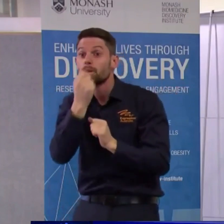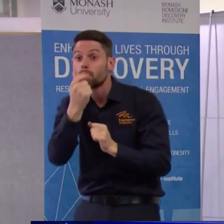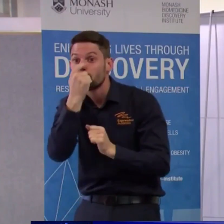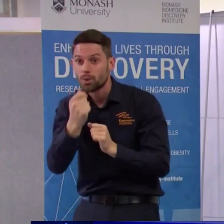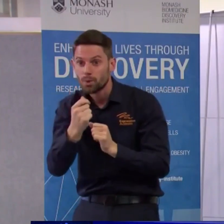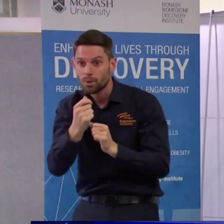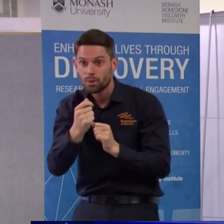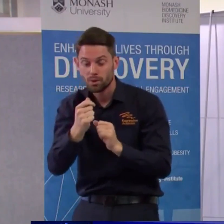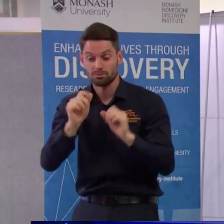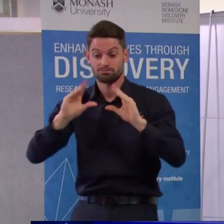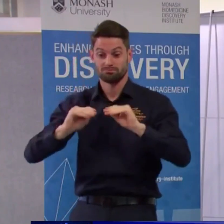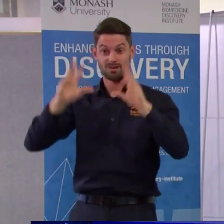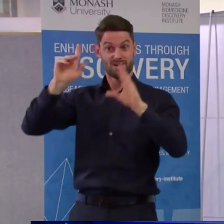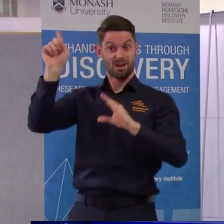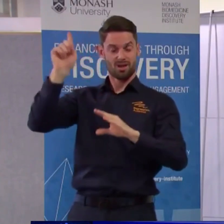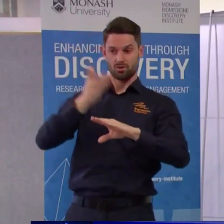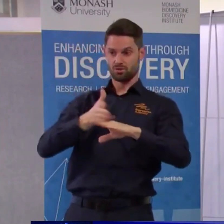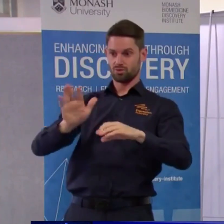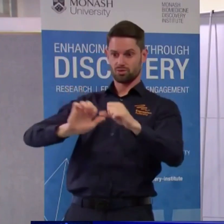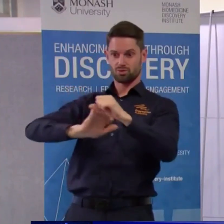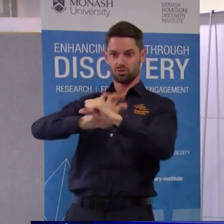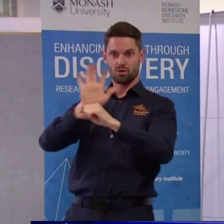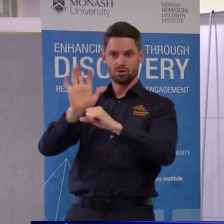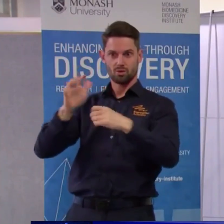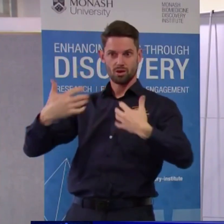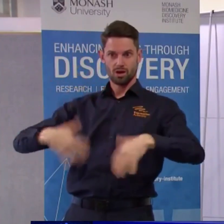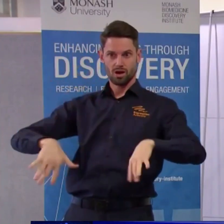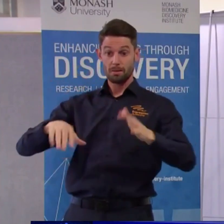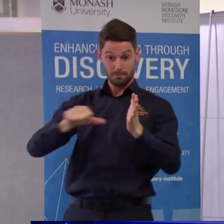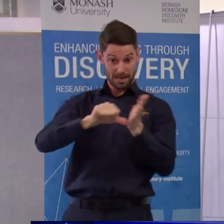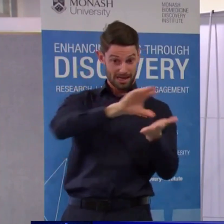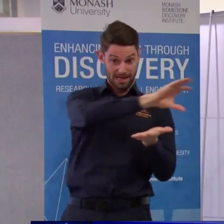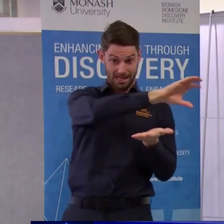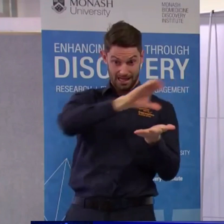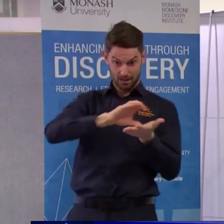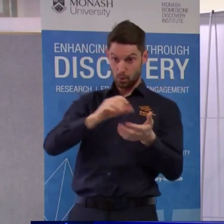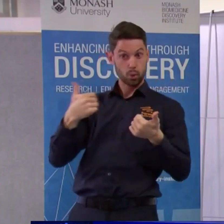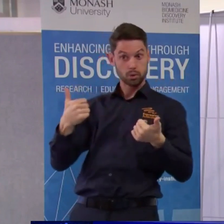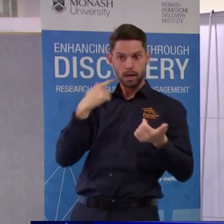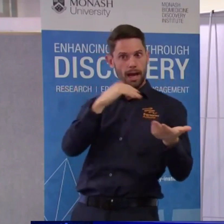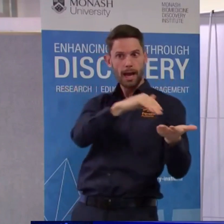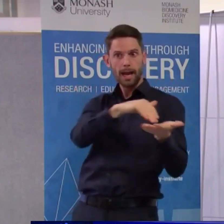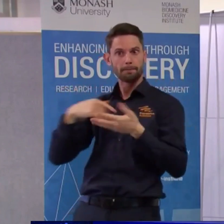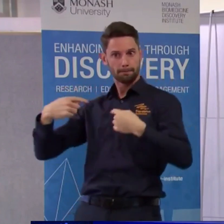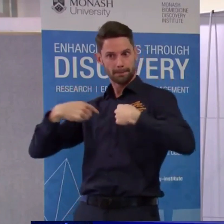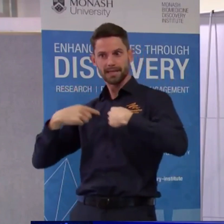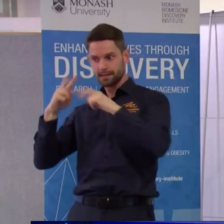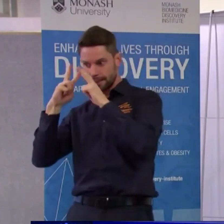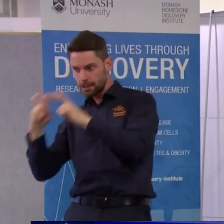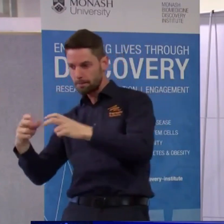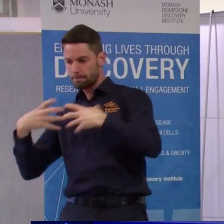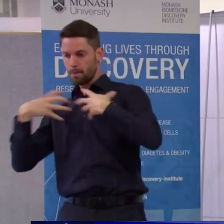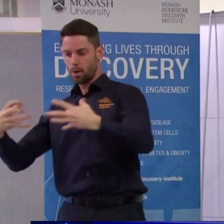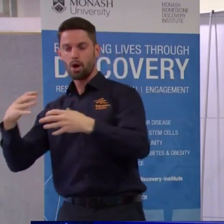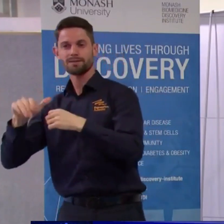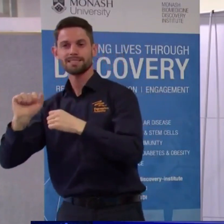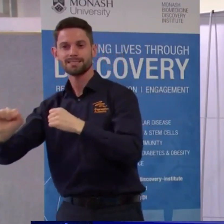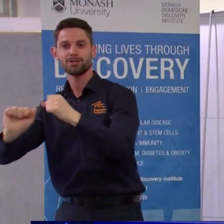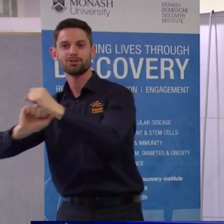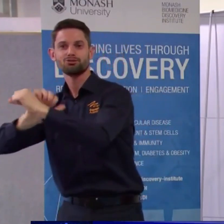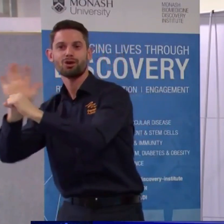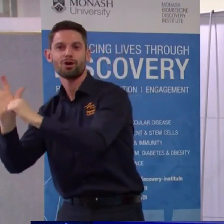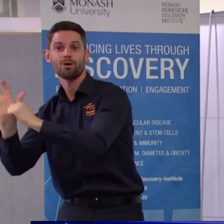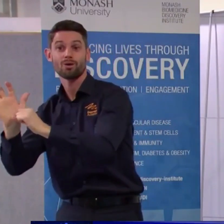relevant to COVID-19 so the system that I'm involved with is already monitoring for cases of